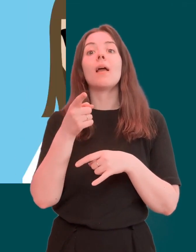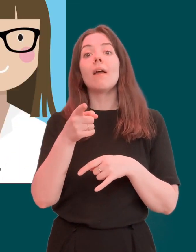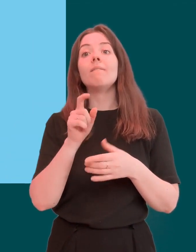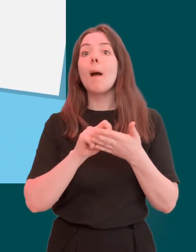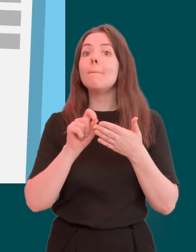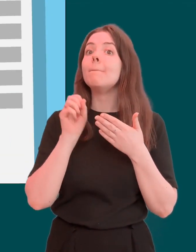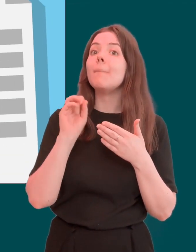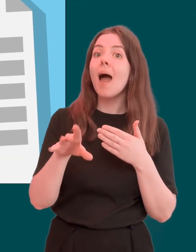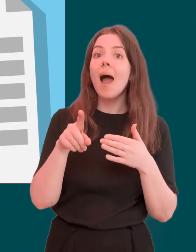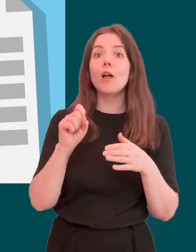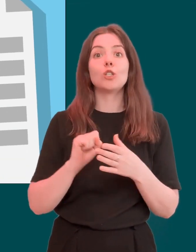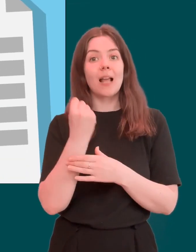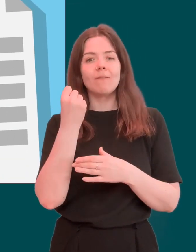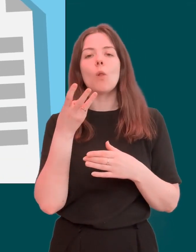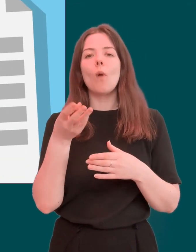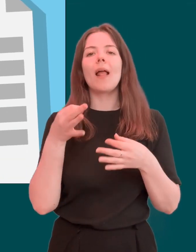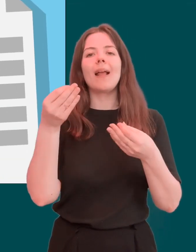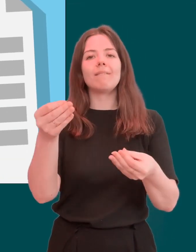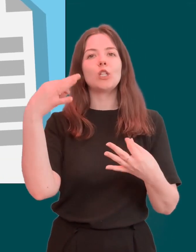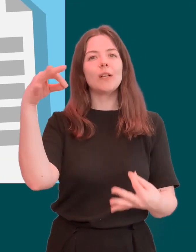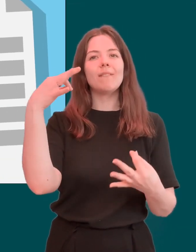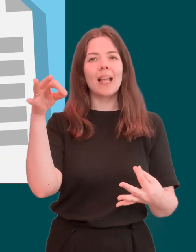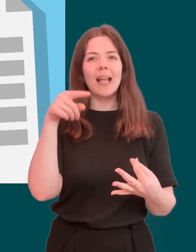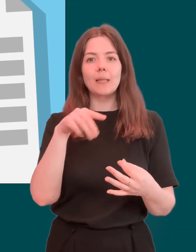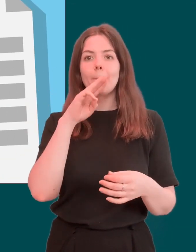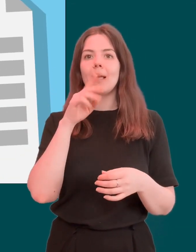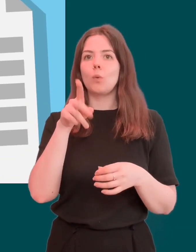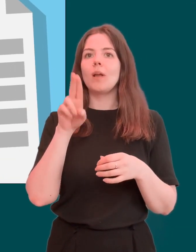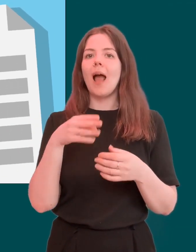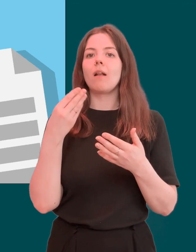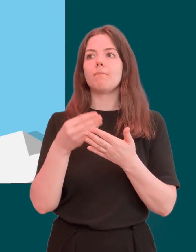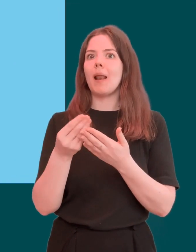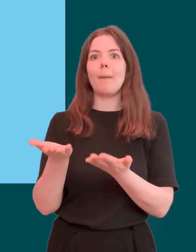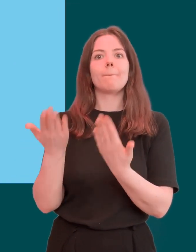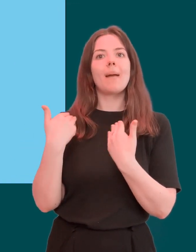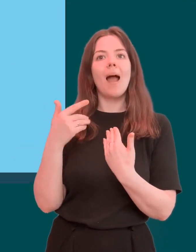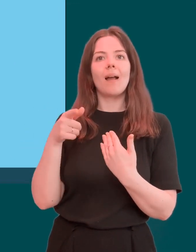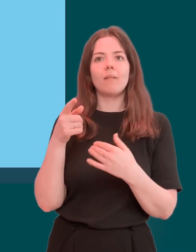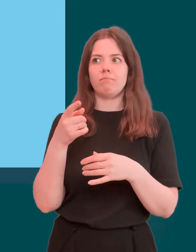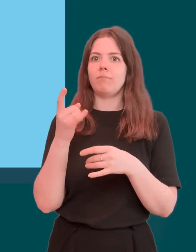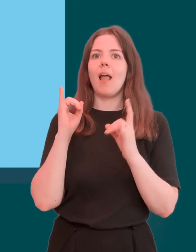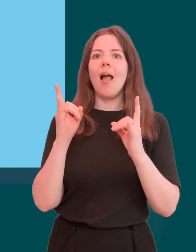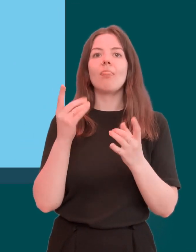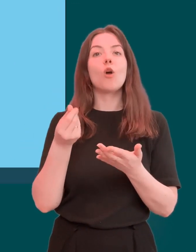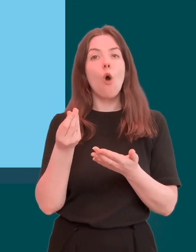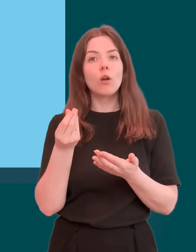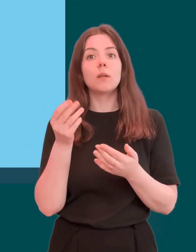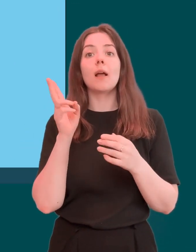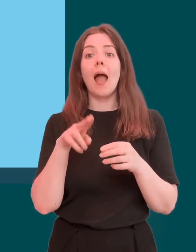you will be issued with a certificate which will entitle you to a refund of health costs. This will either be a full refund of health